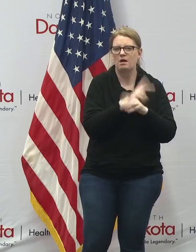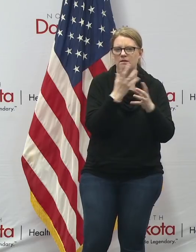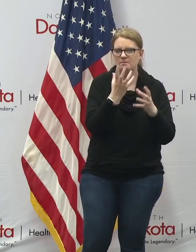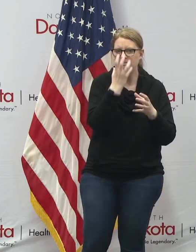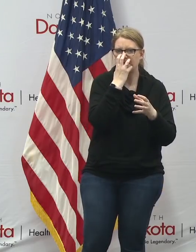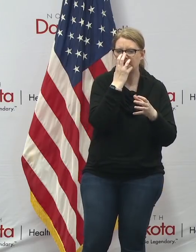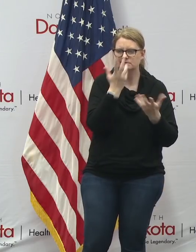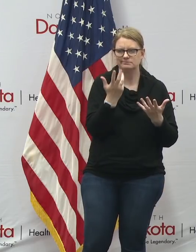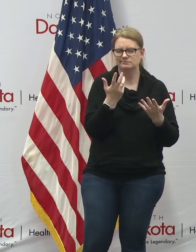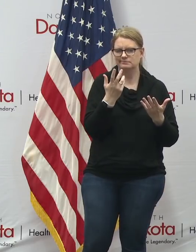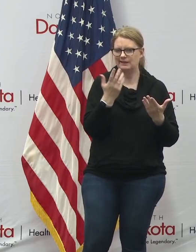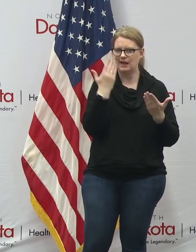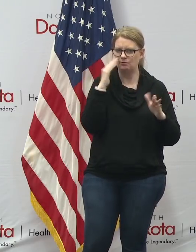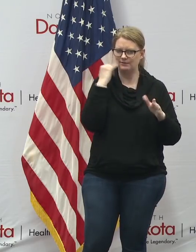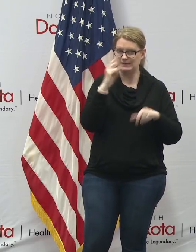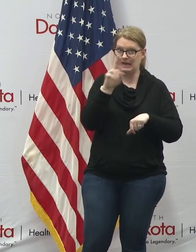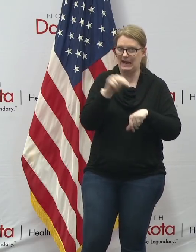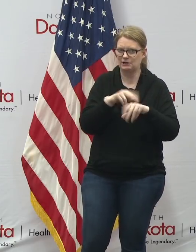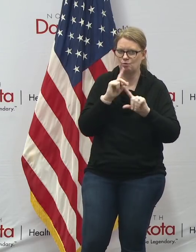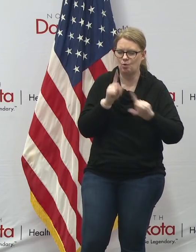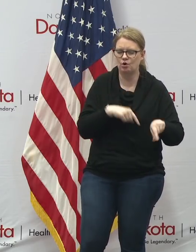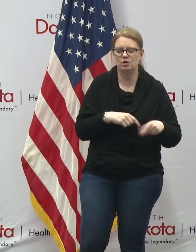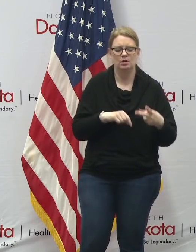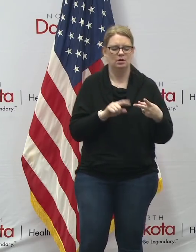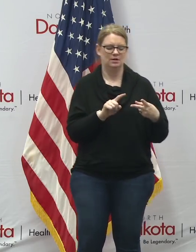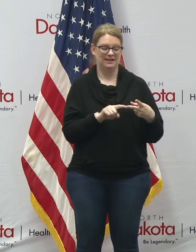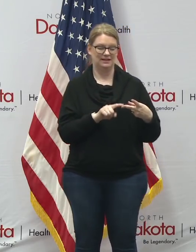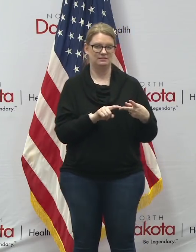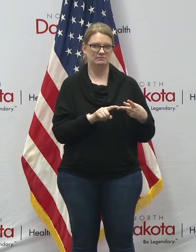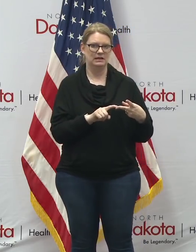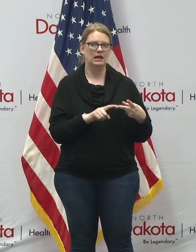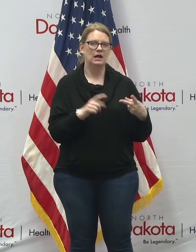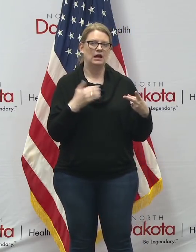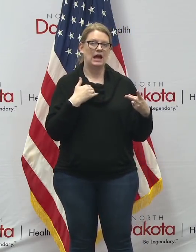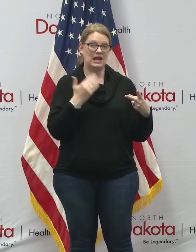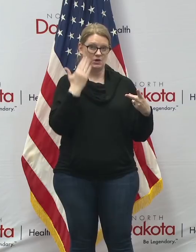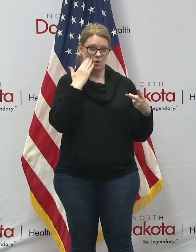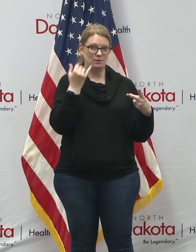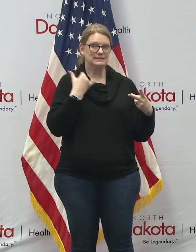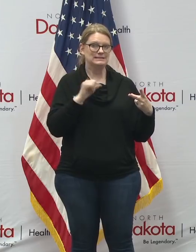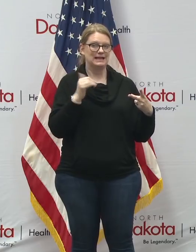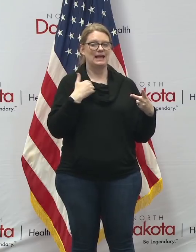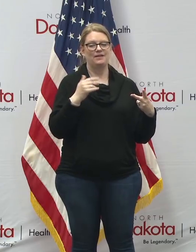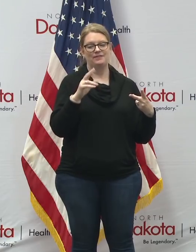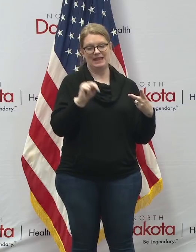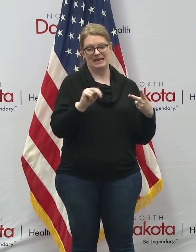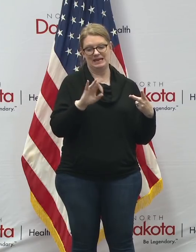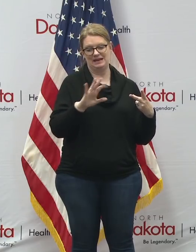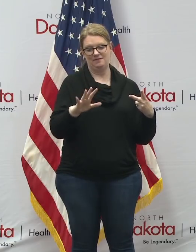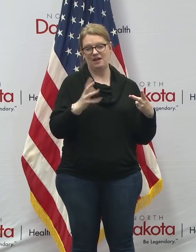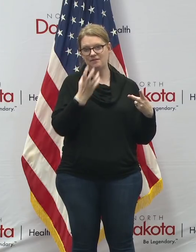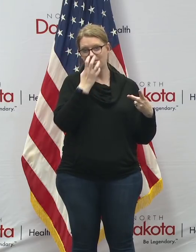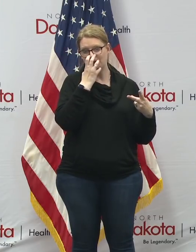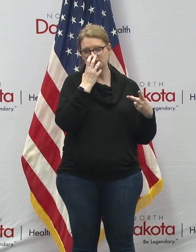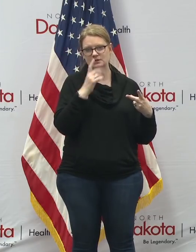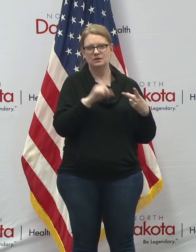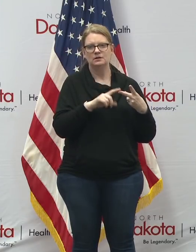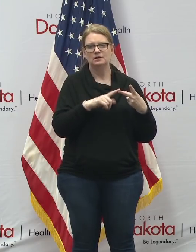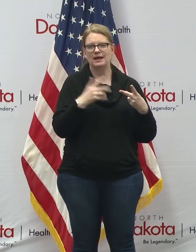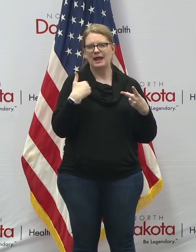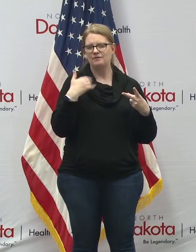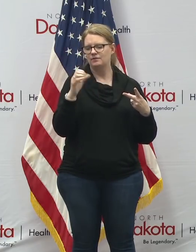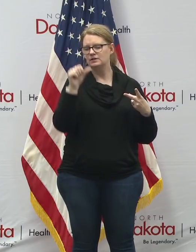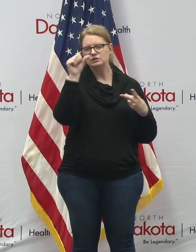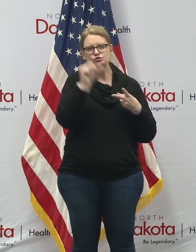order uh and then the second part is i know that we've got still remaining n95 masks i believe we've also got what are called